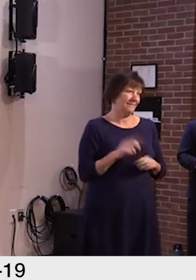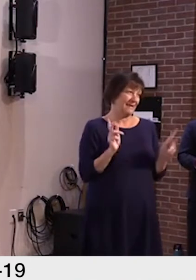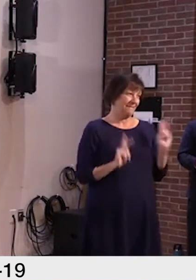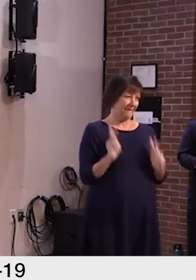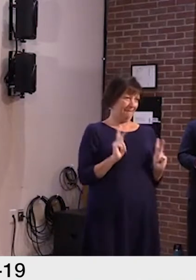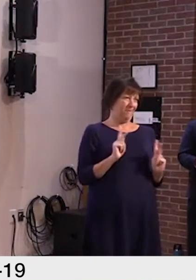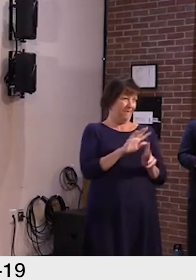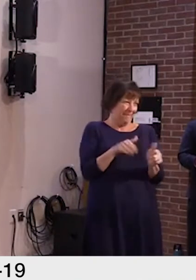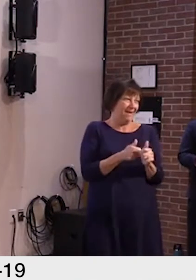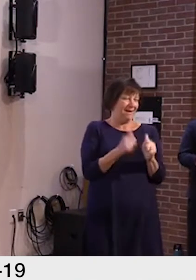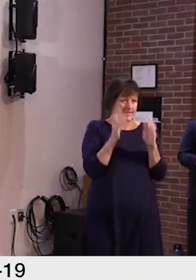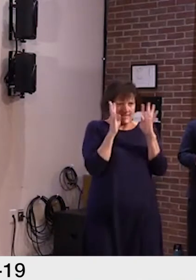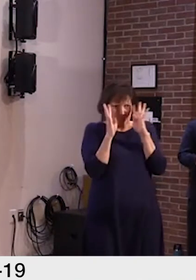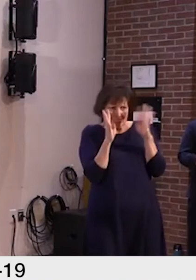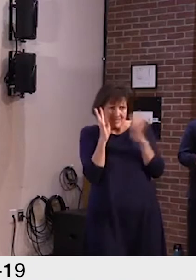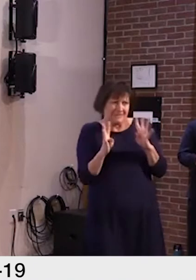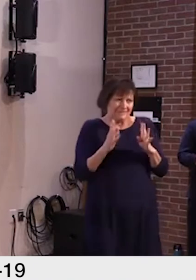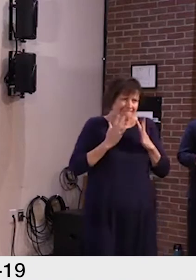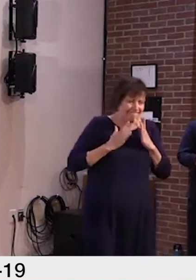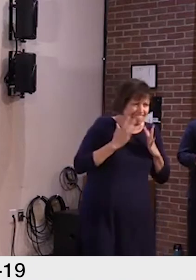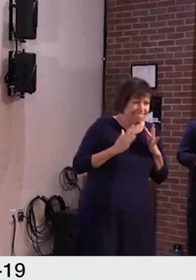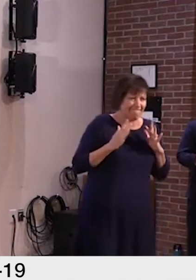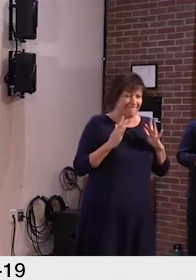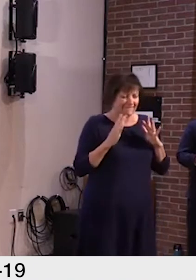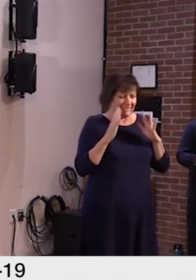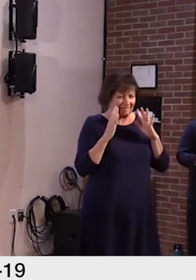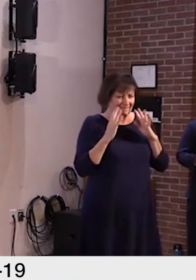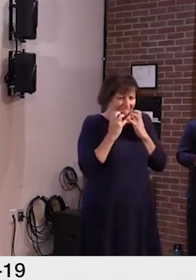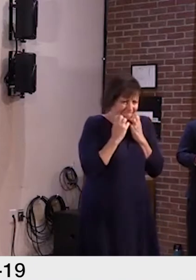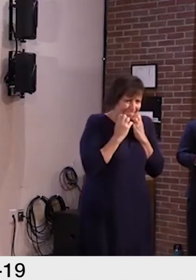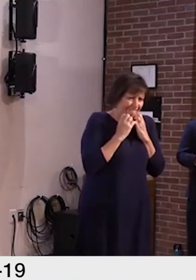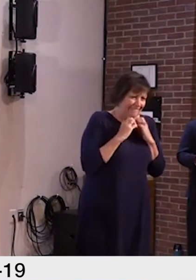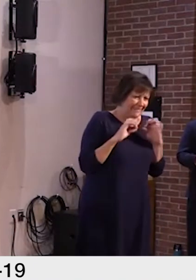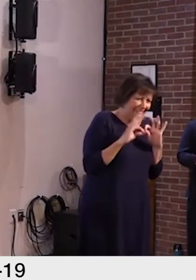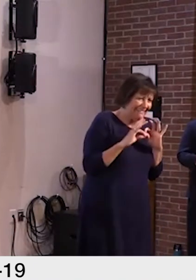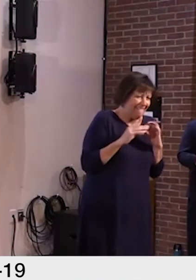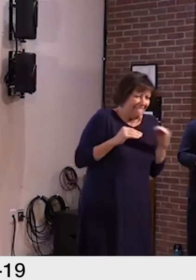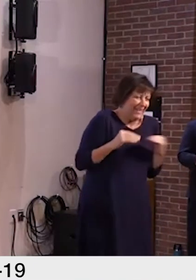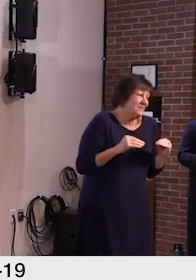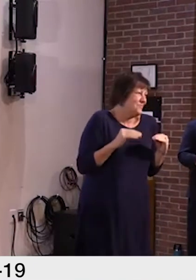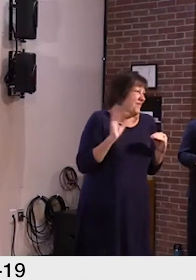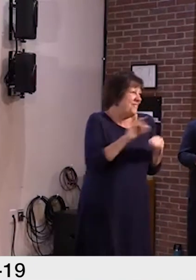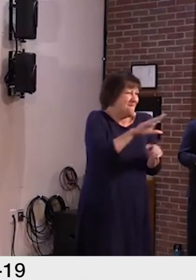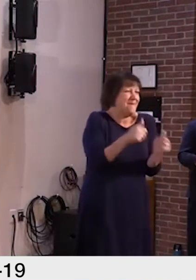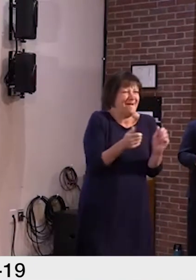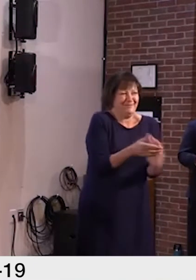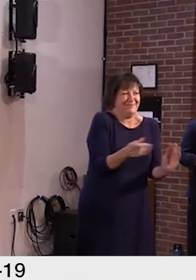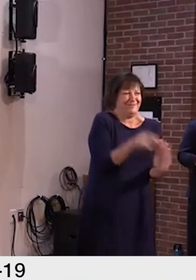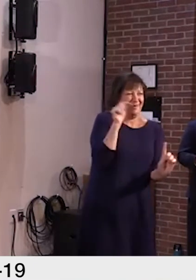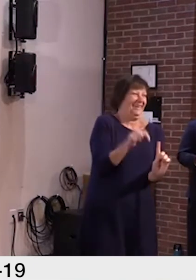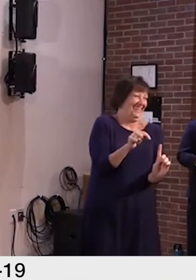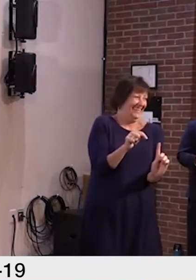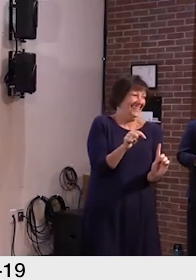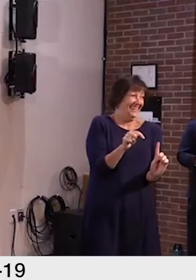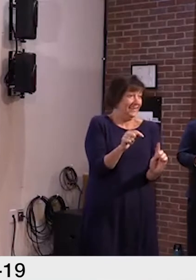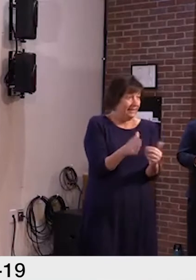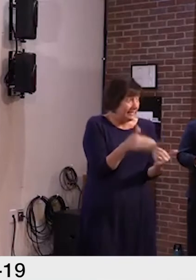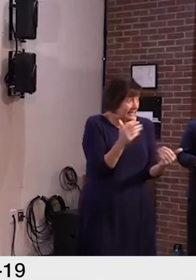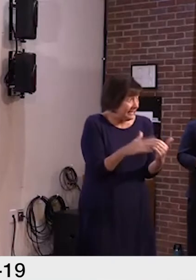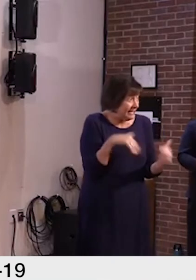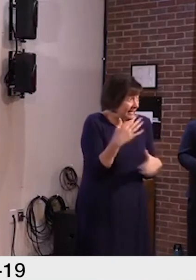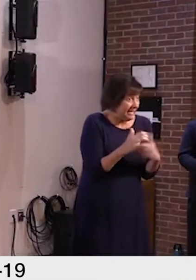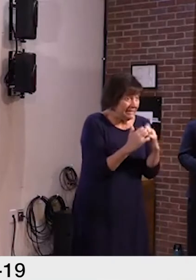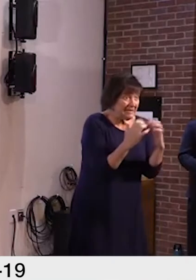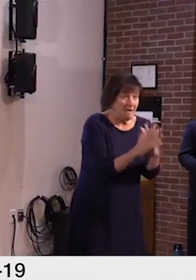innovation, determination, flexibility, and caring in Vermont's communities. This has by no means been an easy process,